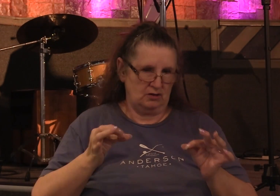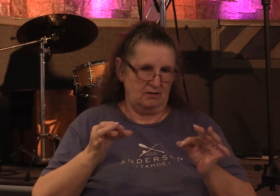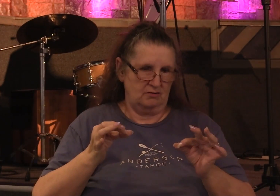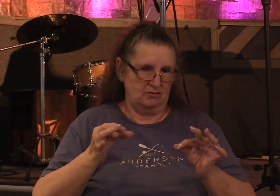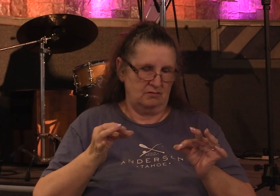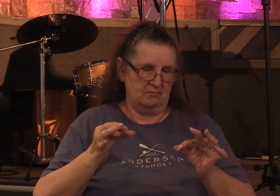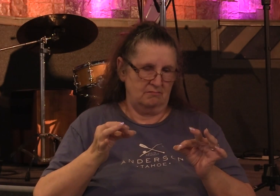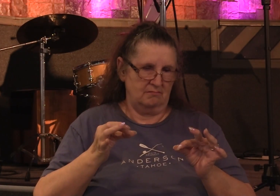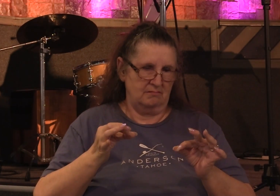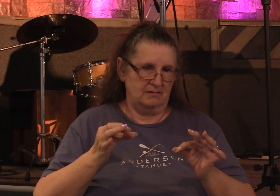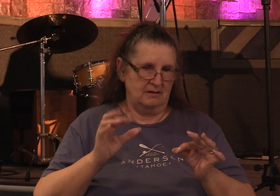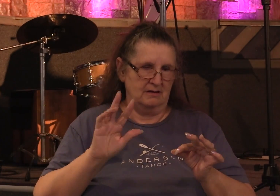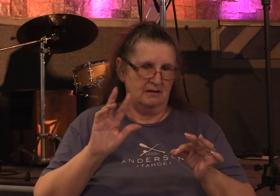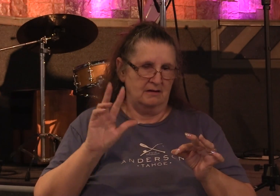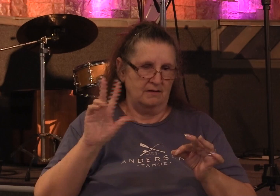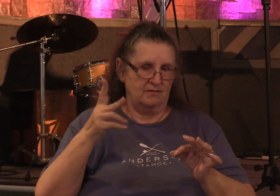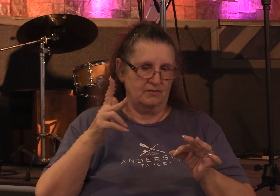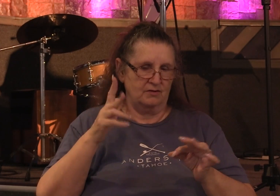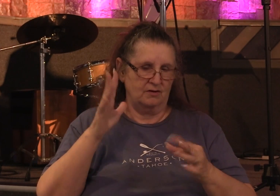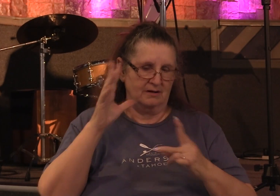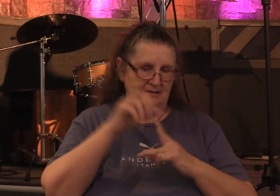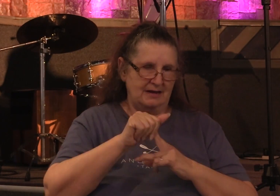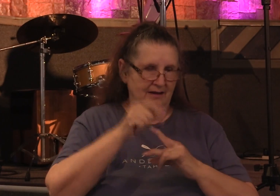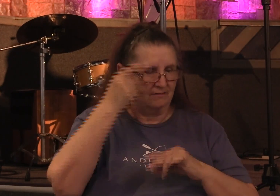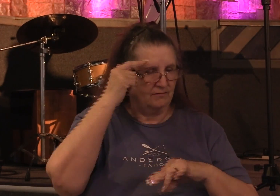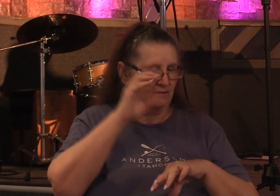third attack on the church and third failure